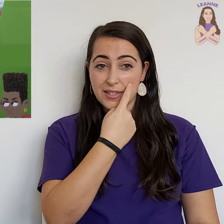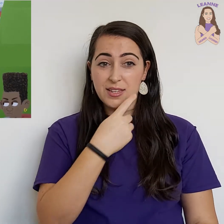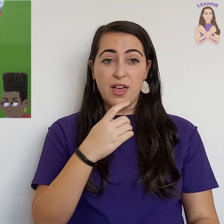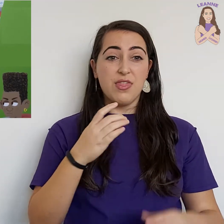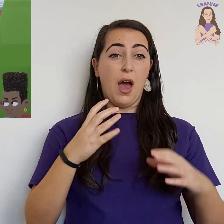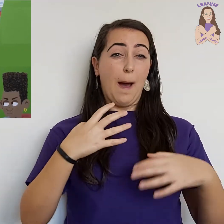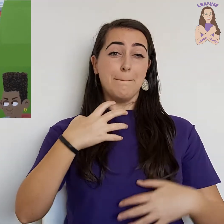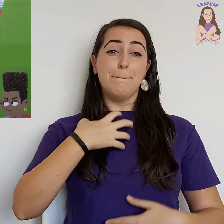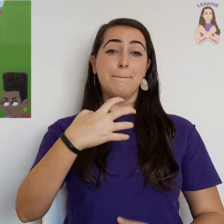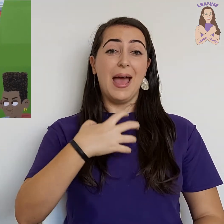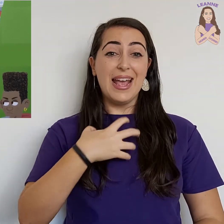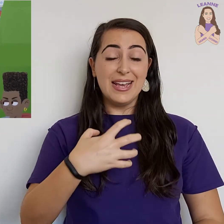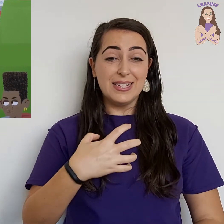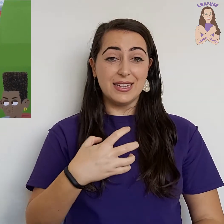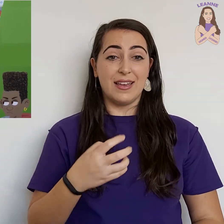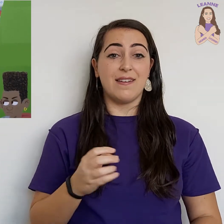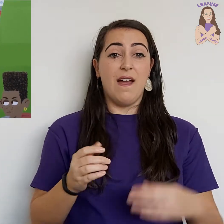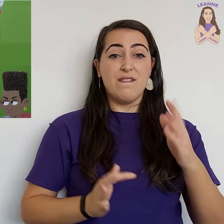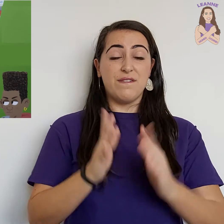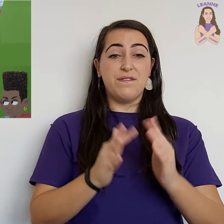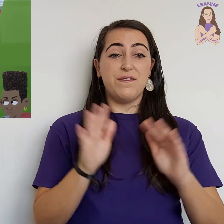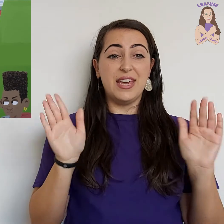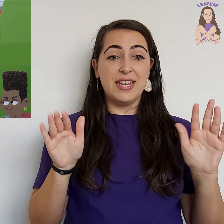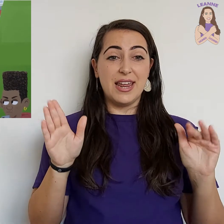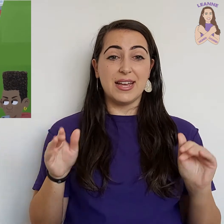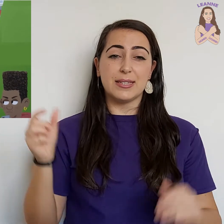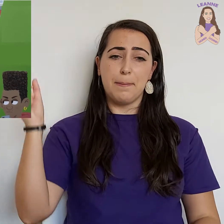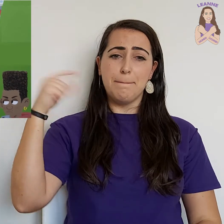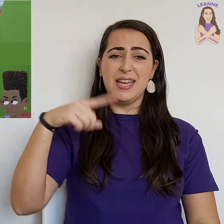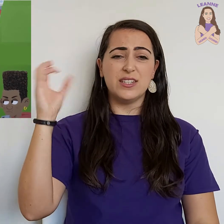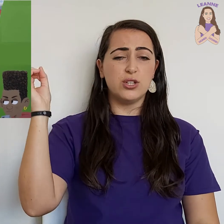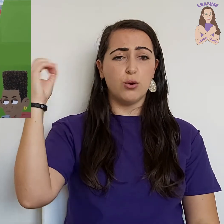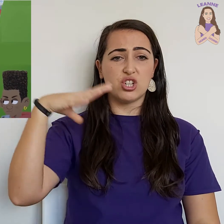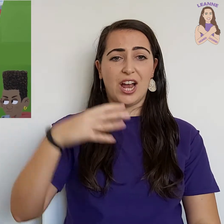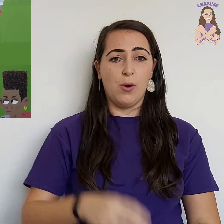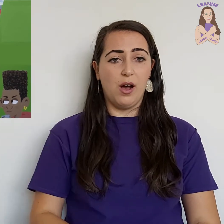the amazing Phoenix Meteor Shower.